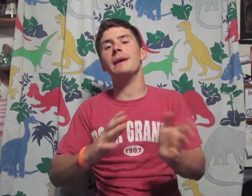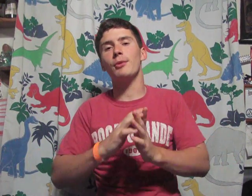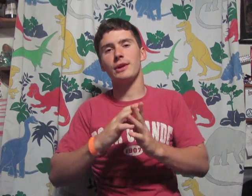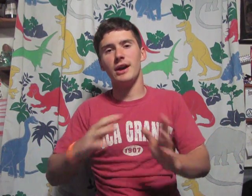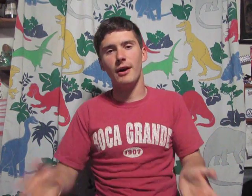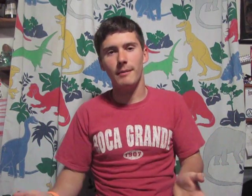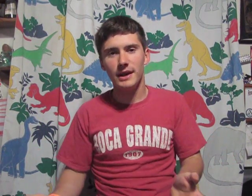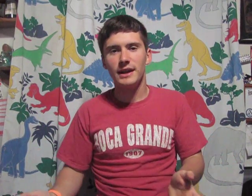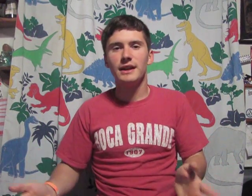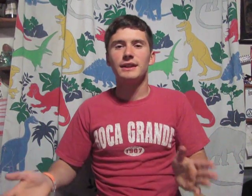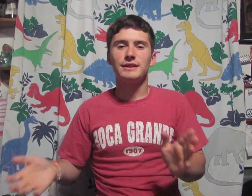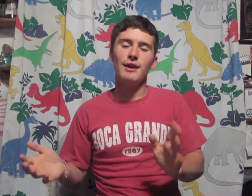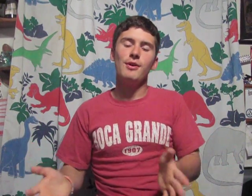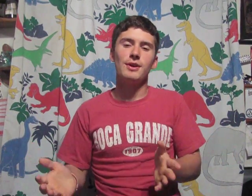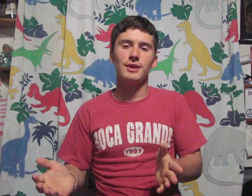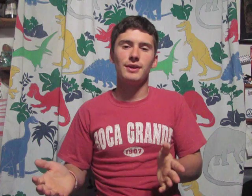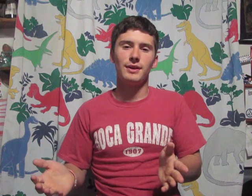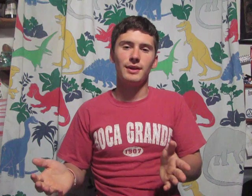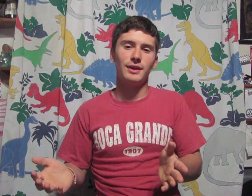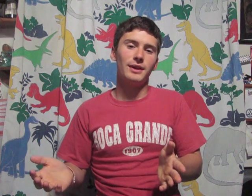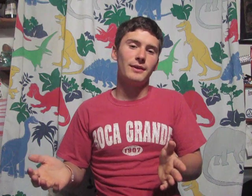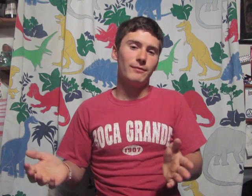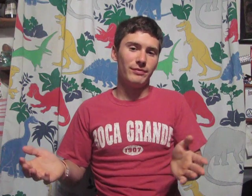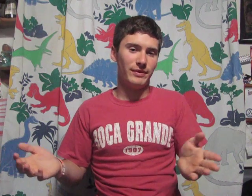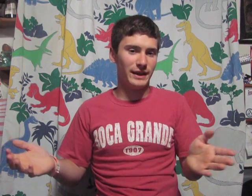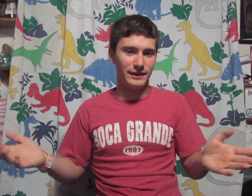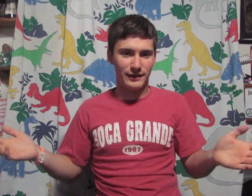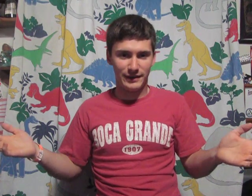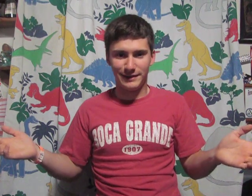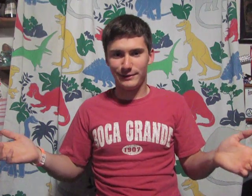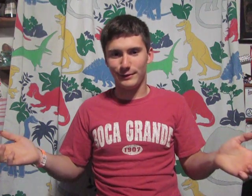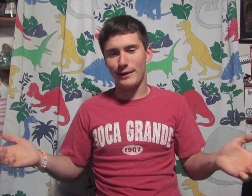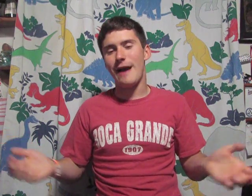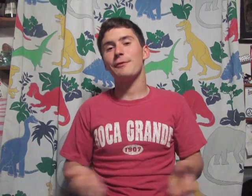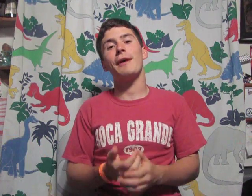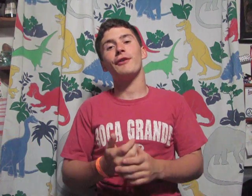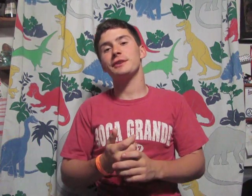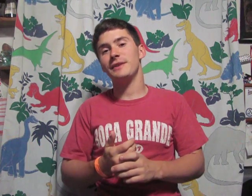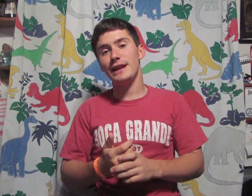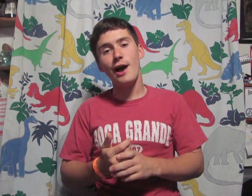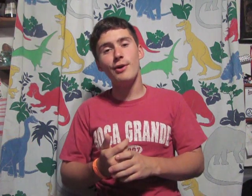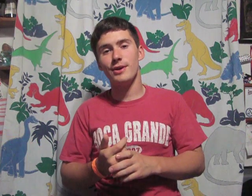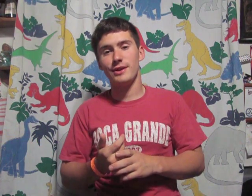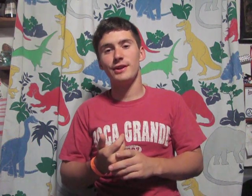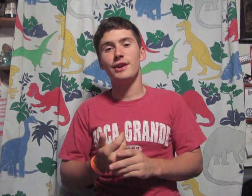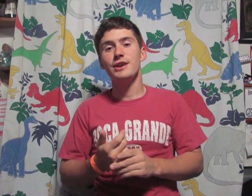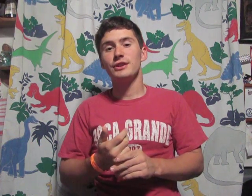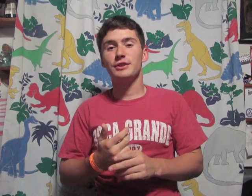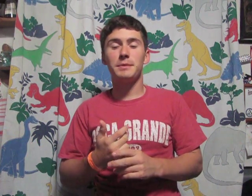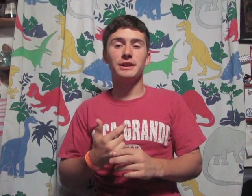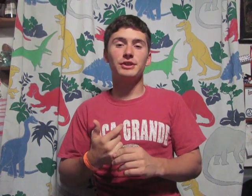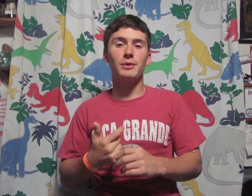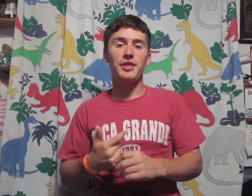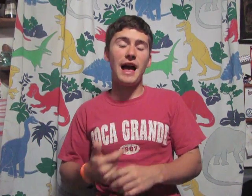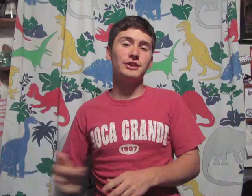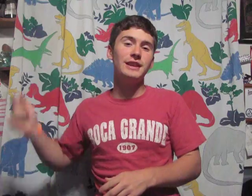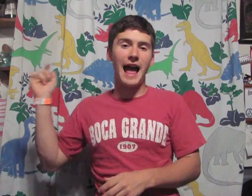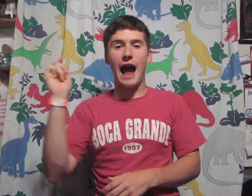be more to come. So, this is the wrap for my first video. Super Ninja 20,000, out.